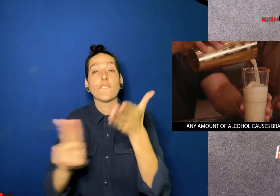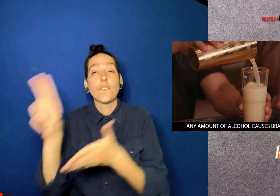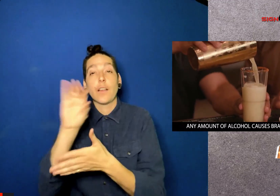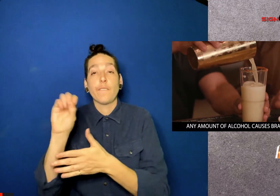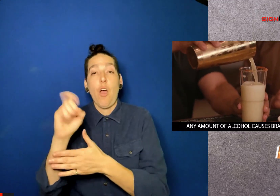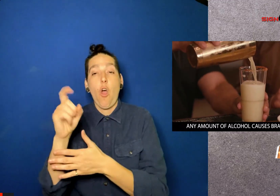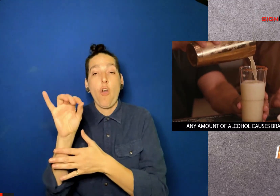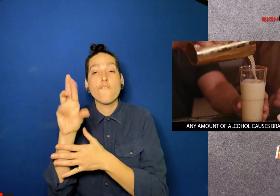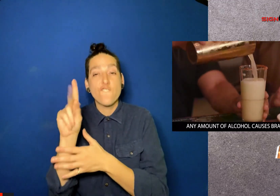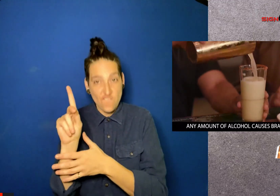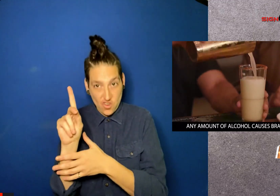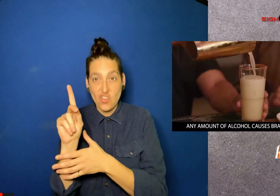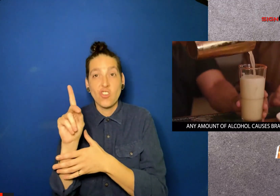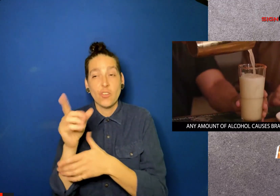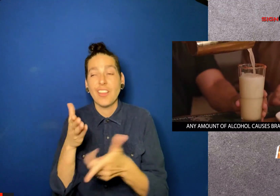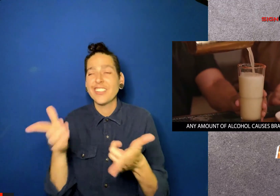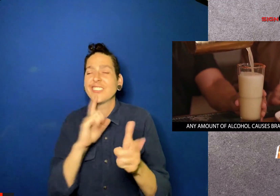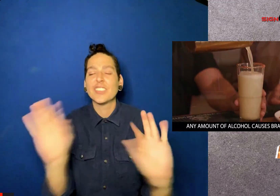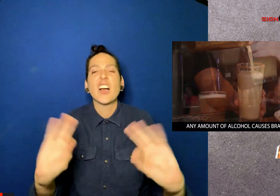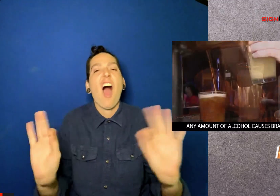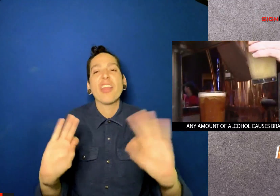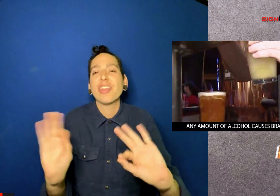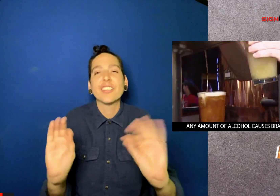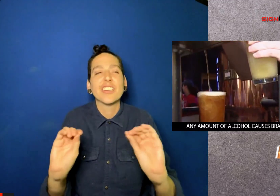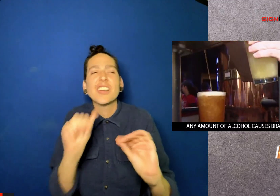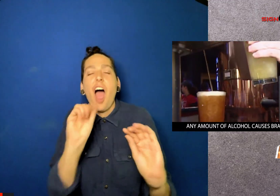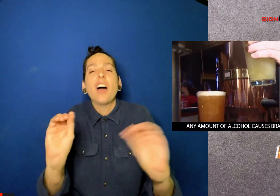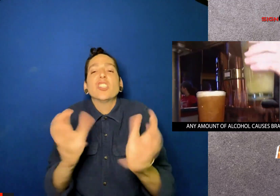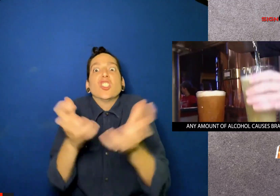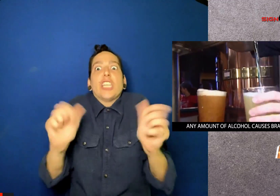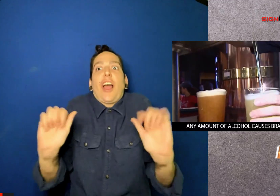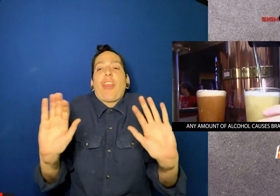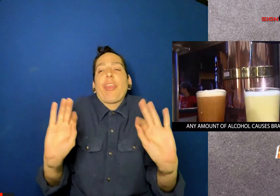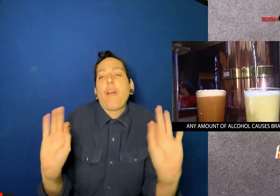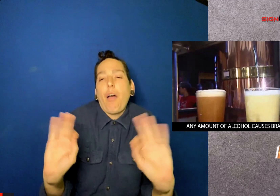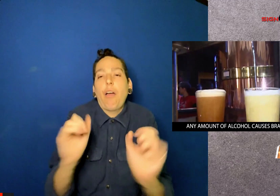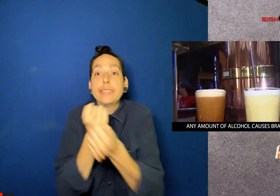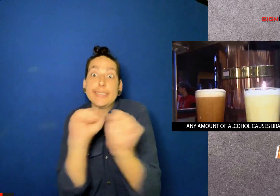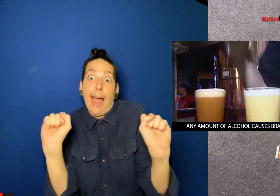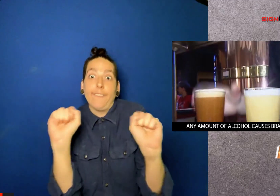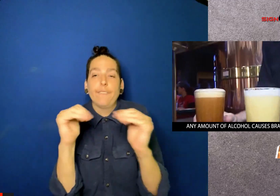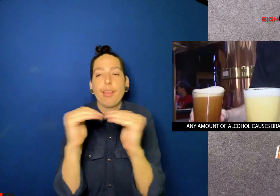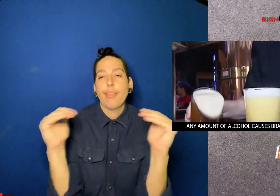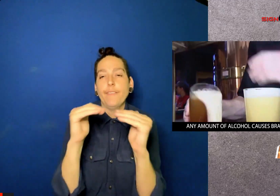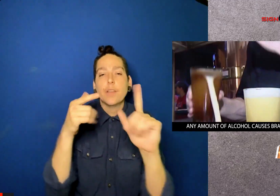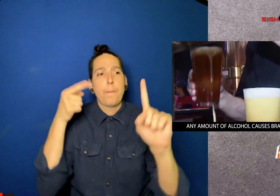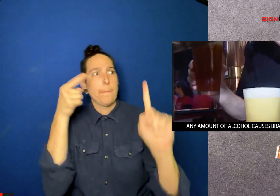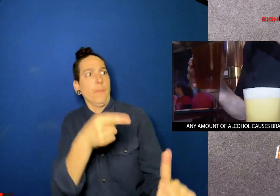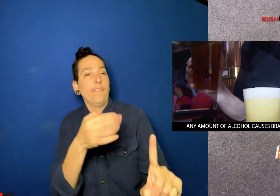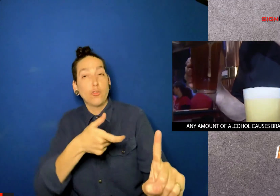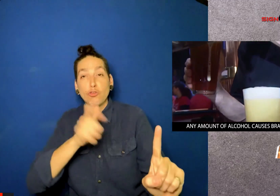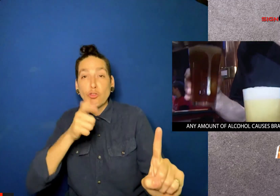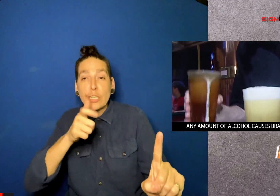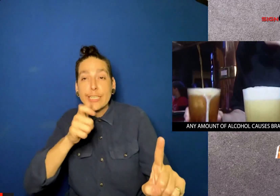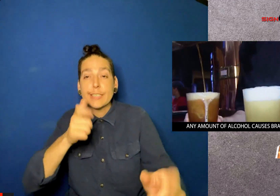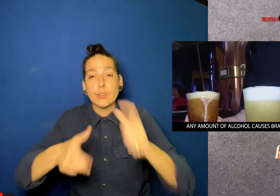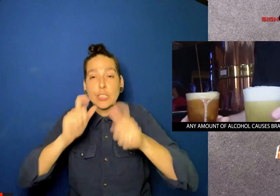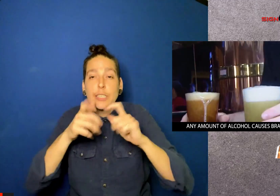According to a recent study at the University of Oxford, there's no such thing as a safe level of